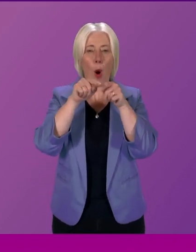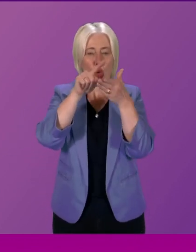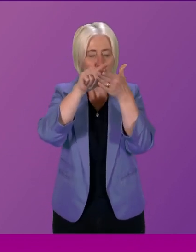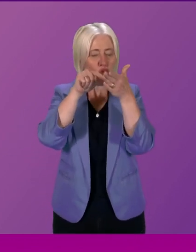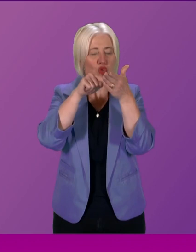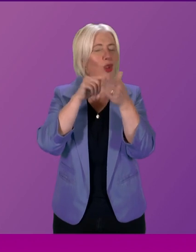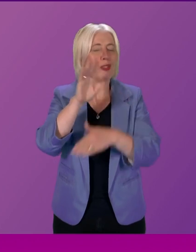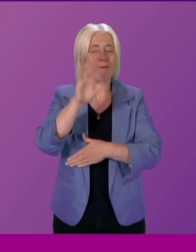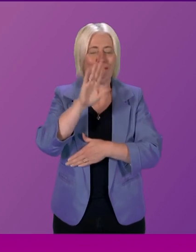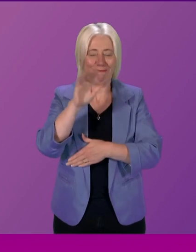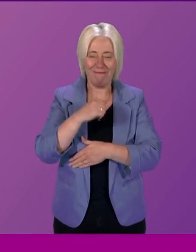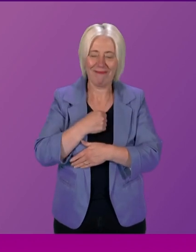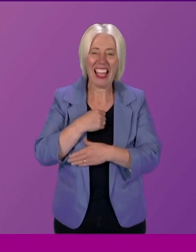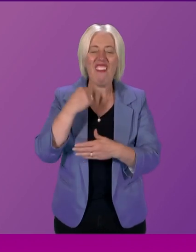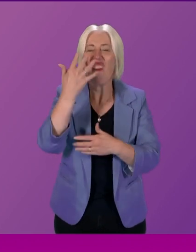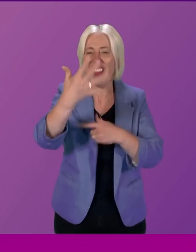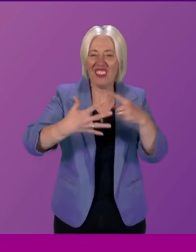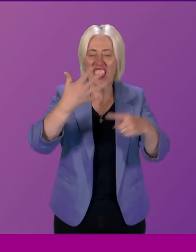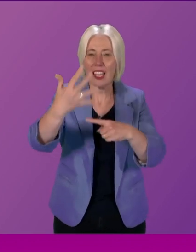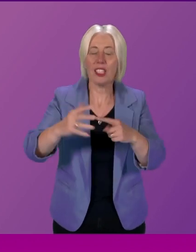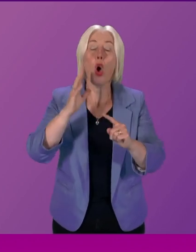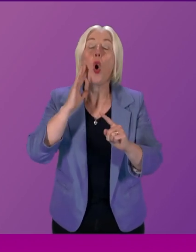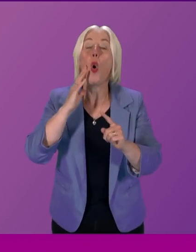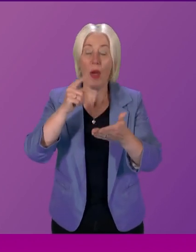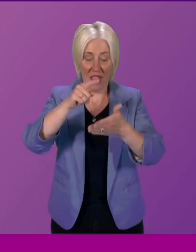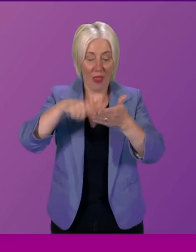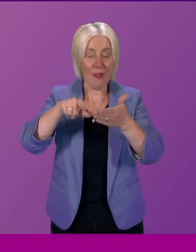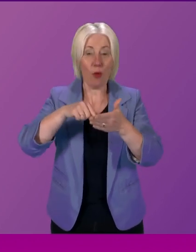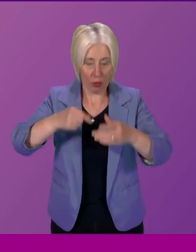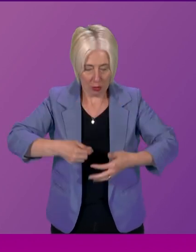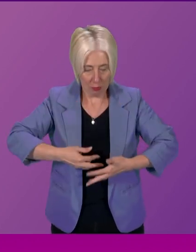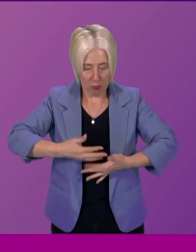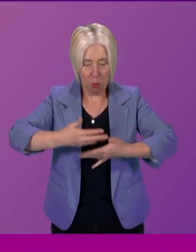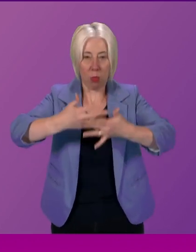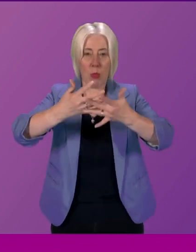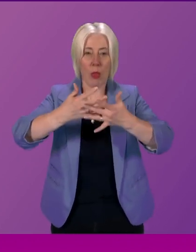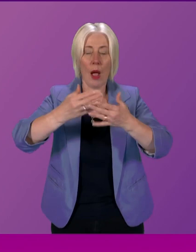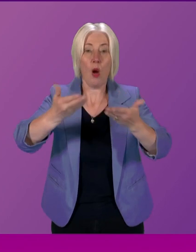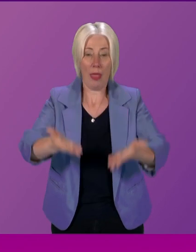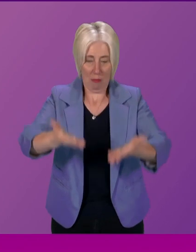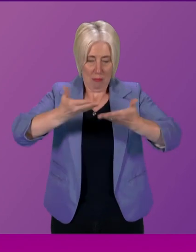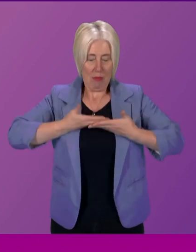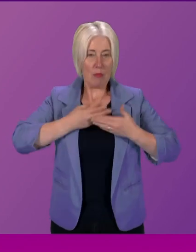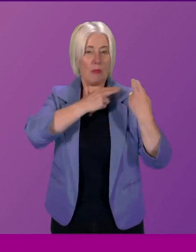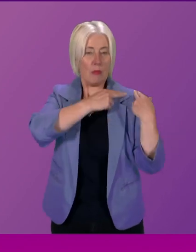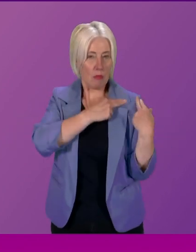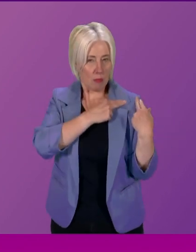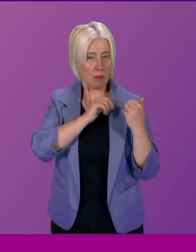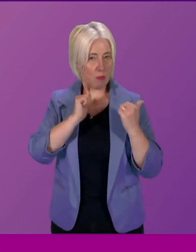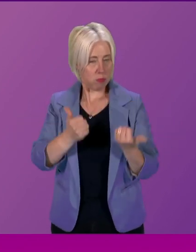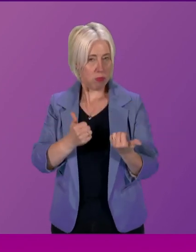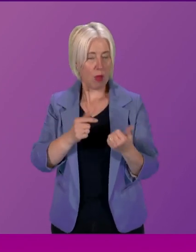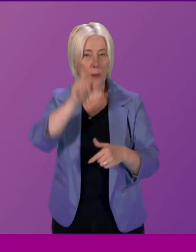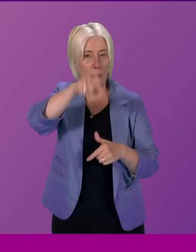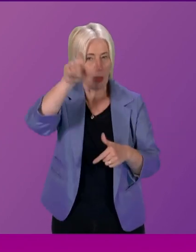the mandate given to political parties once the votes are counted is substantial but the folk we represent for them to